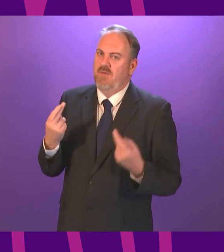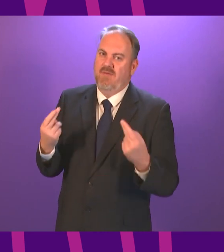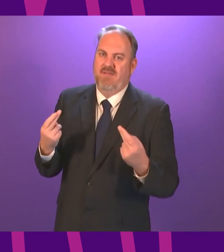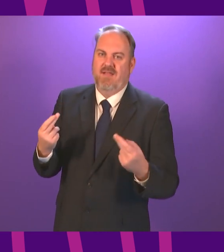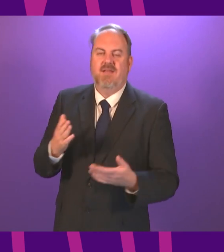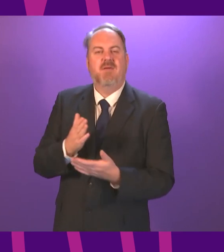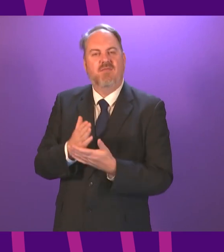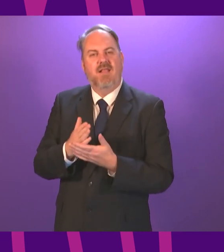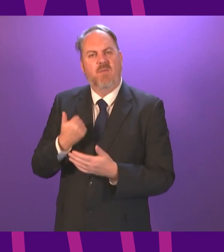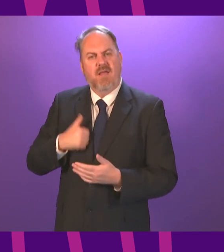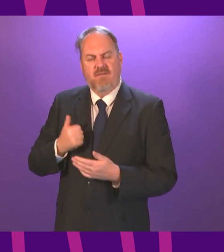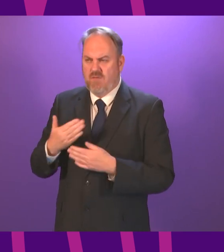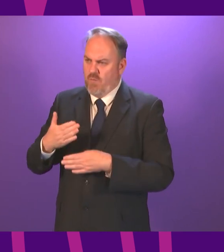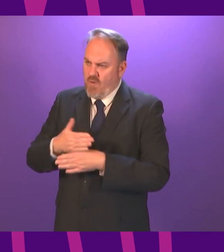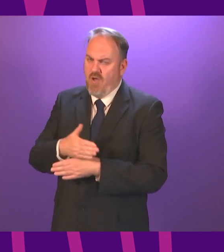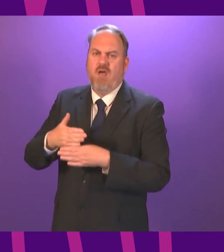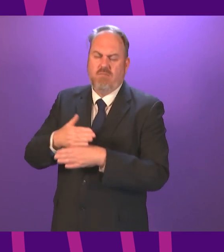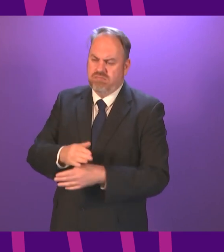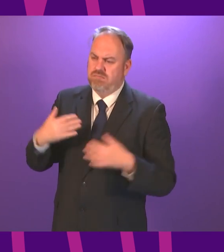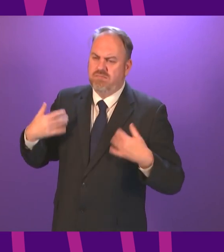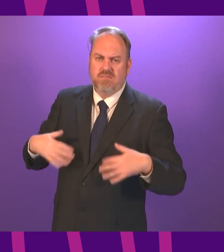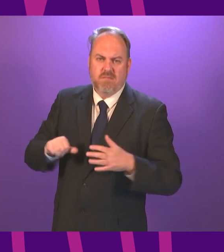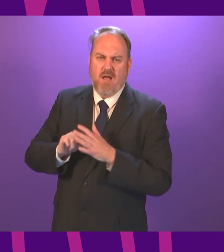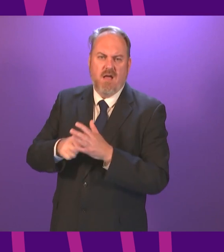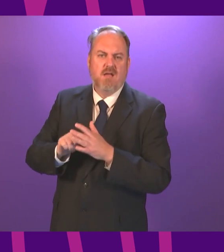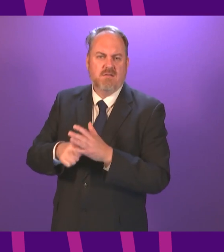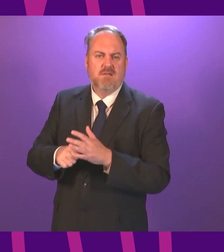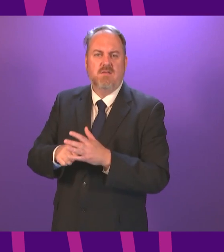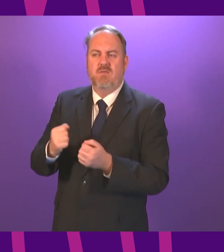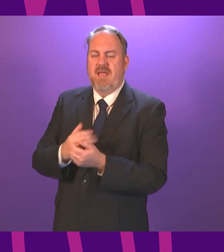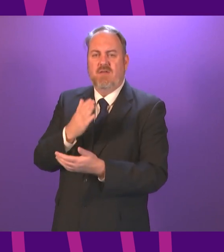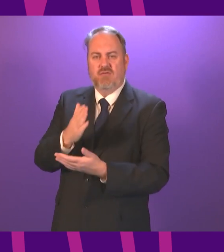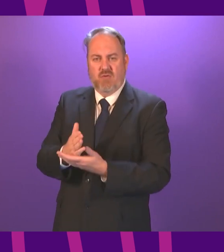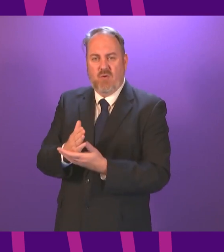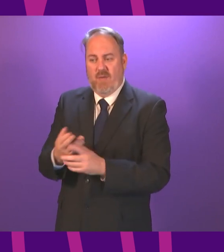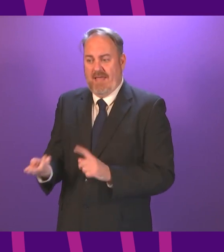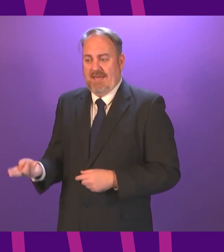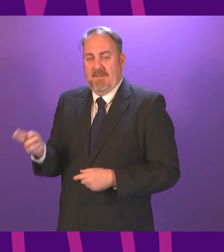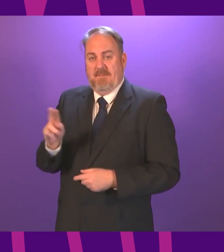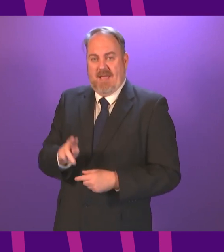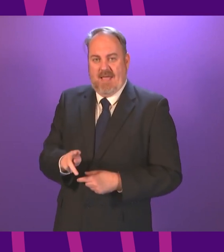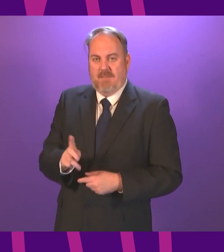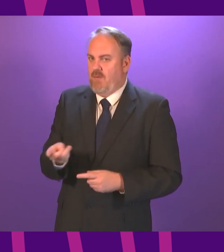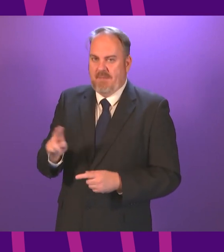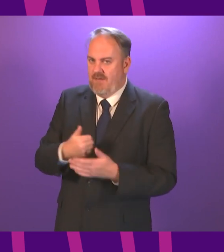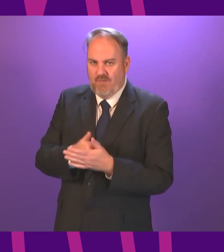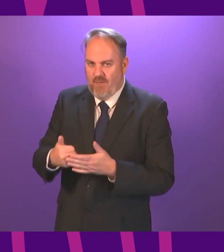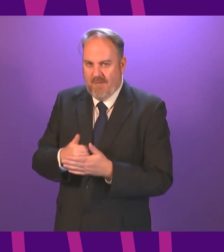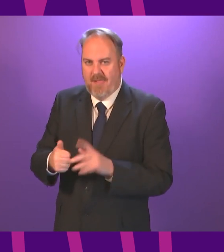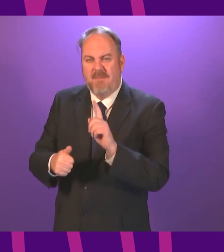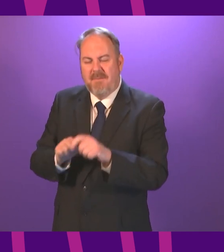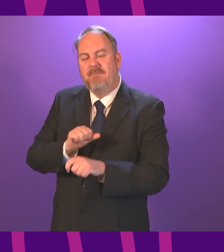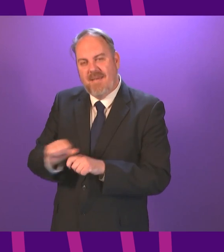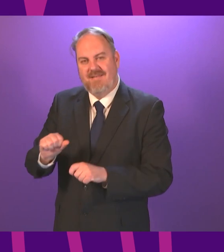be a lot of work required to get us back not just to where we were pre-lockdown but to take us even further forward.